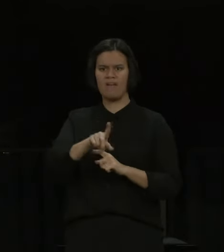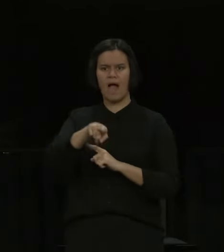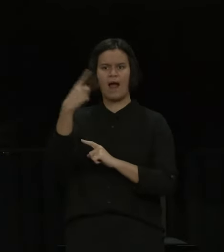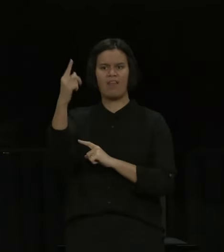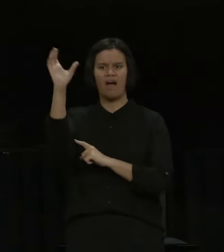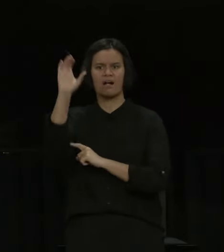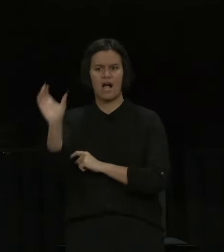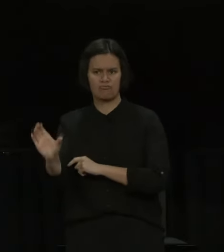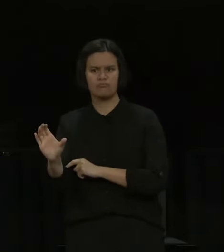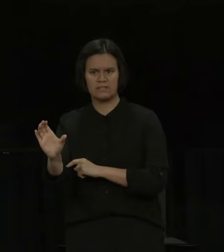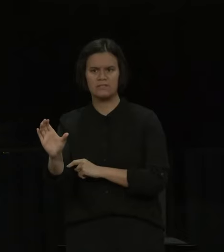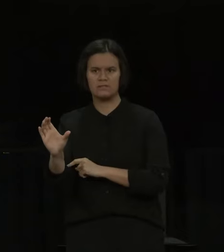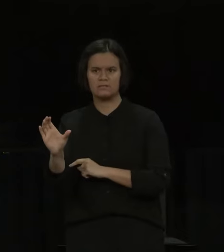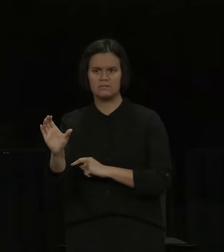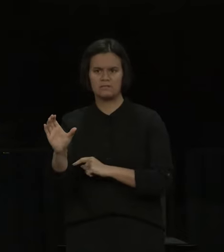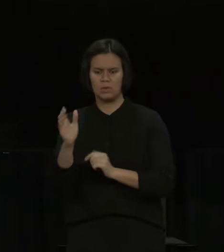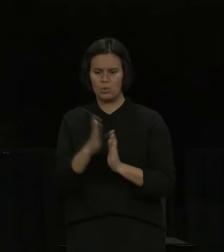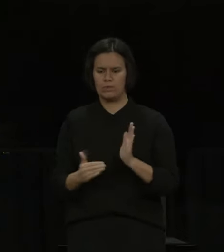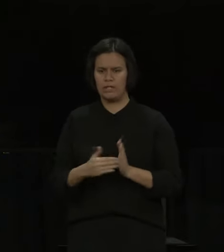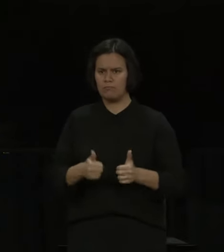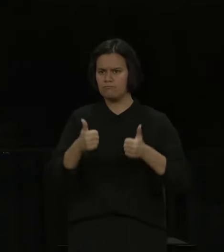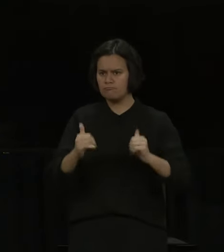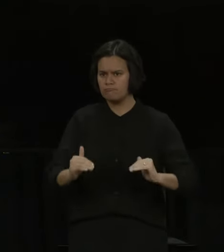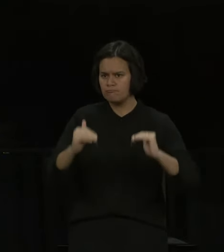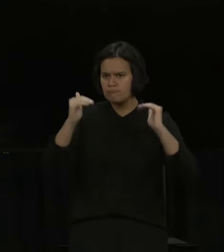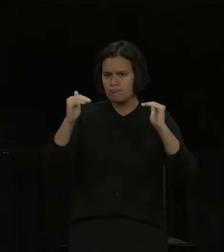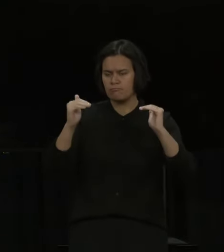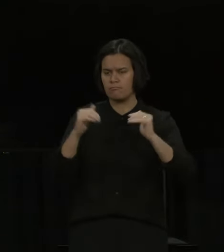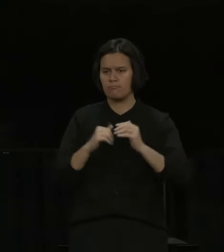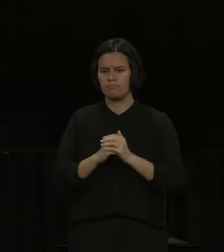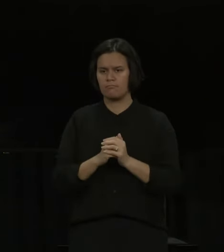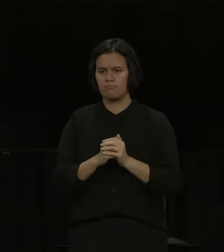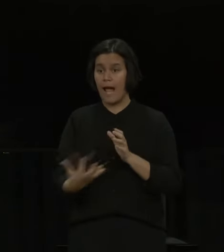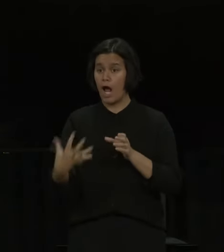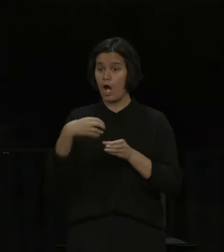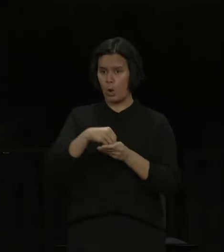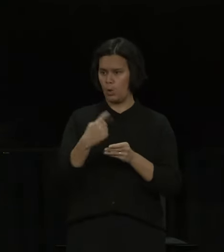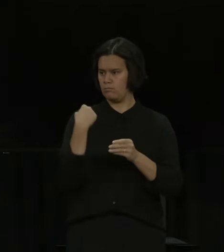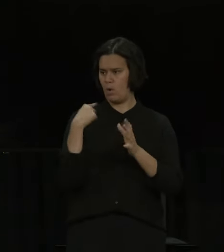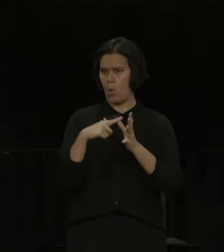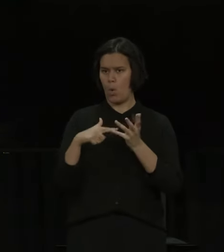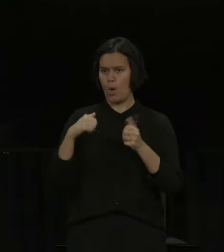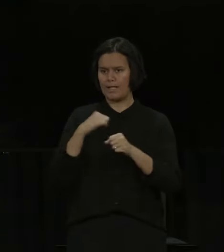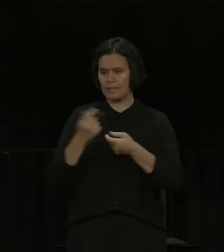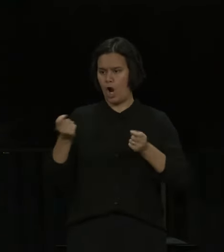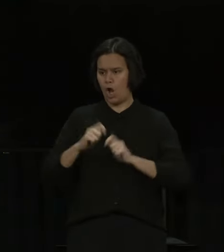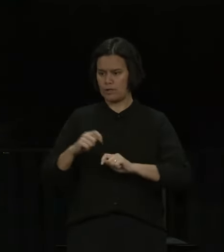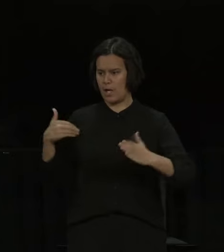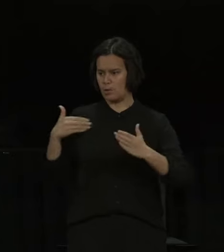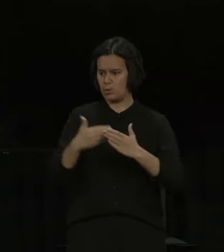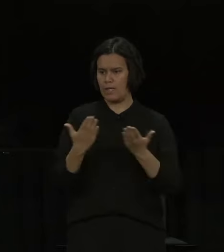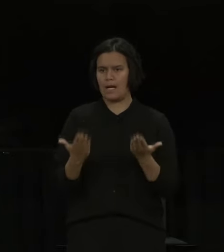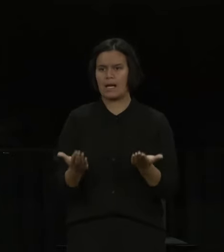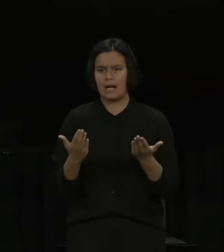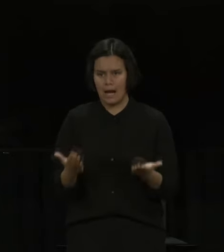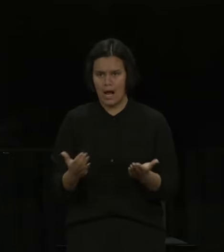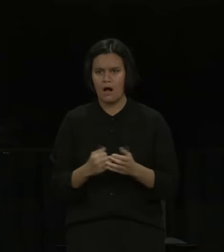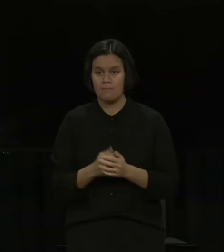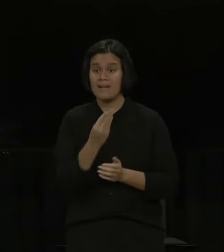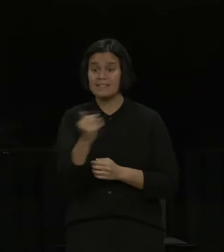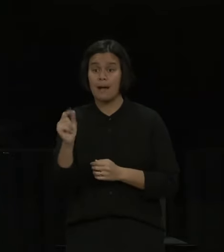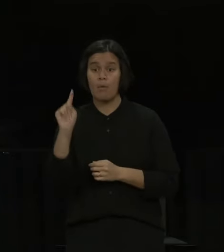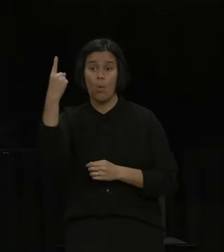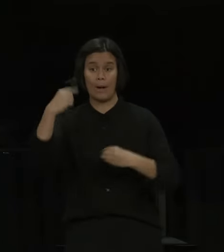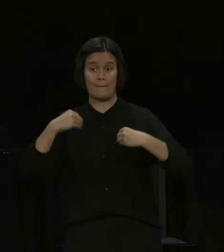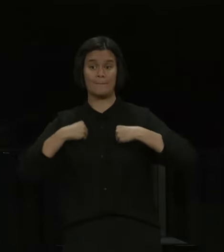here so well, including this current delta outbreak in Auckland. From today, there is a range of businesses in Auckland that were part of the pilot who are now